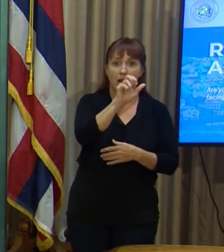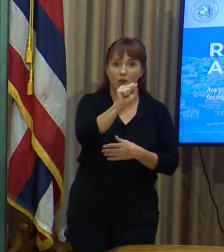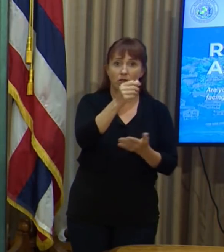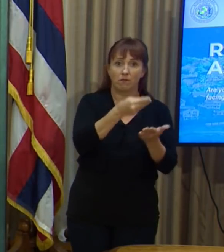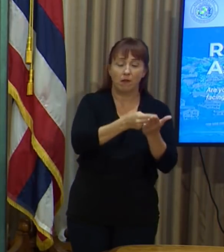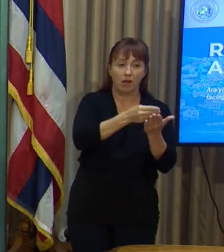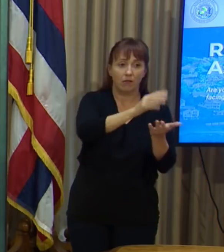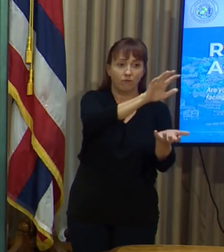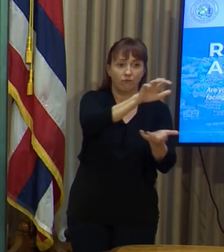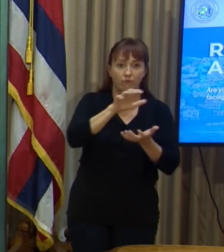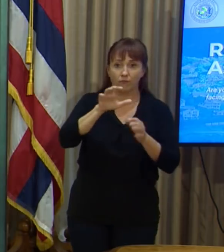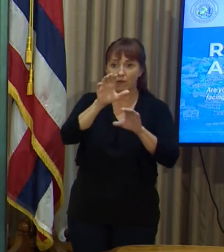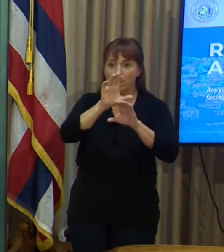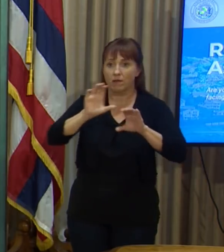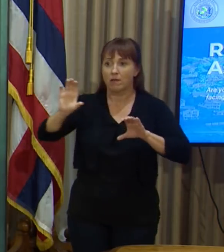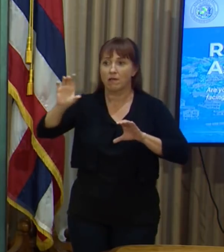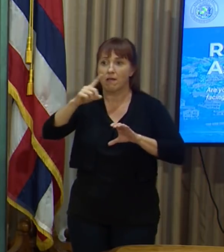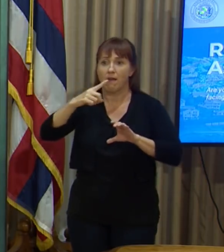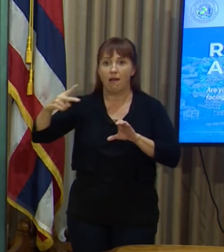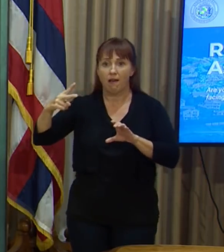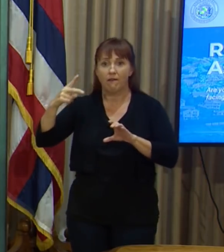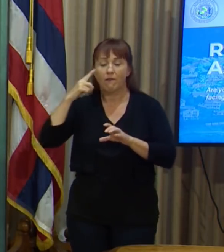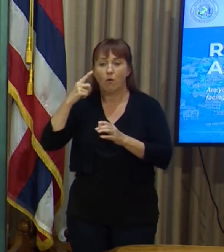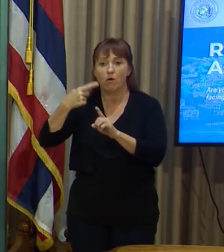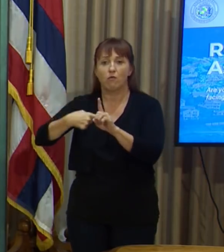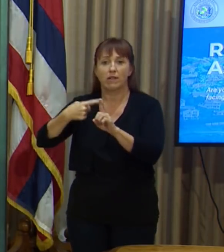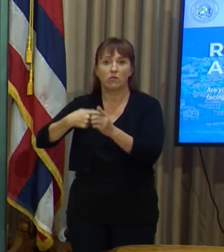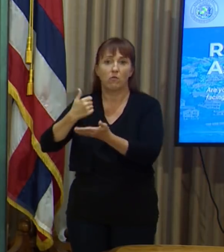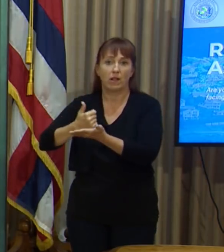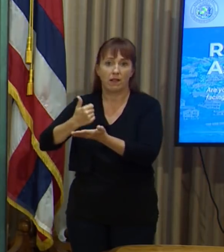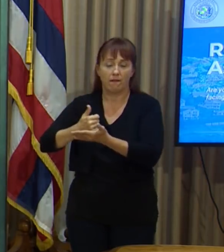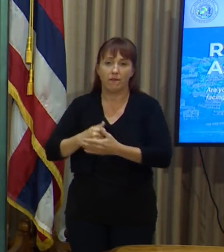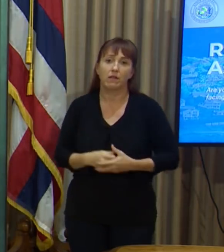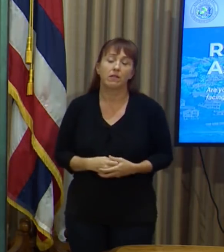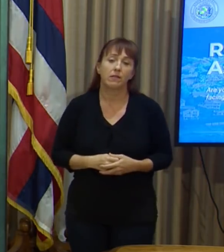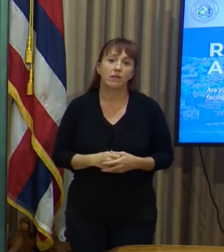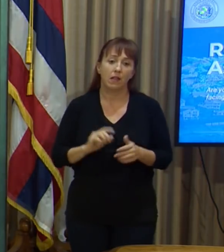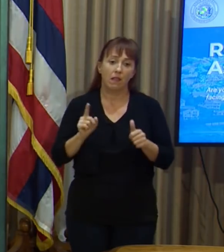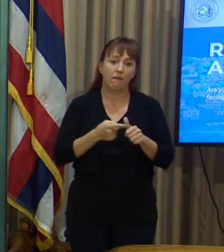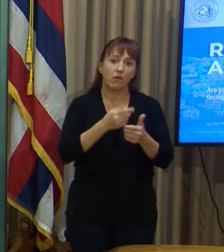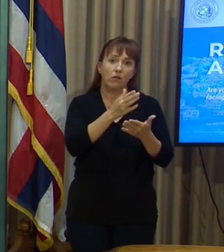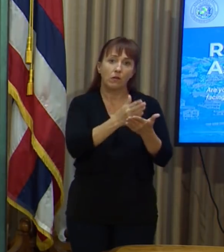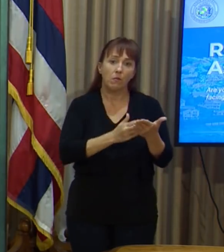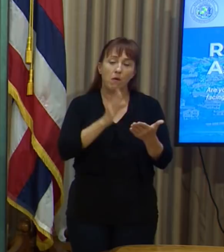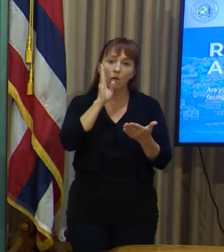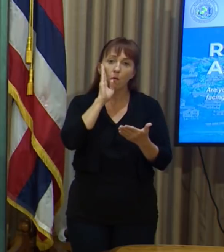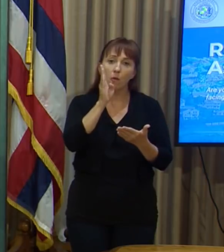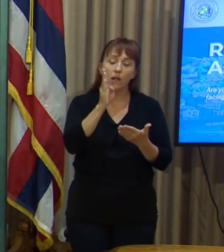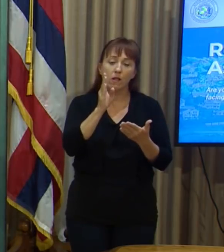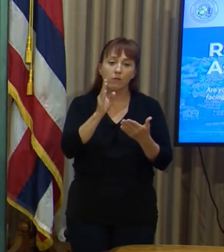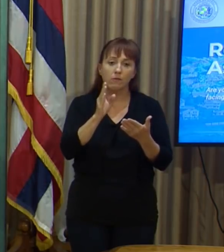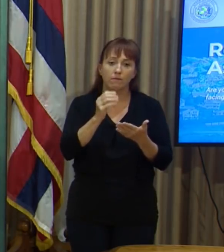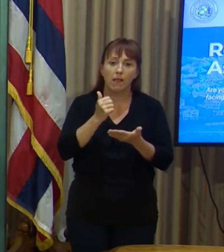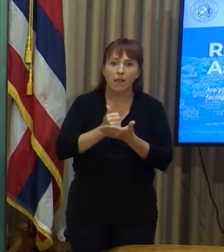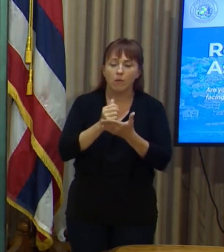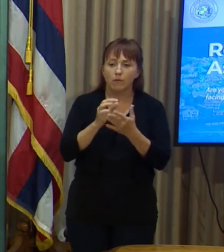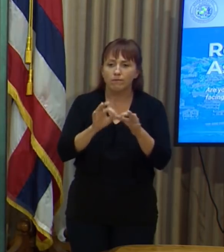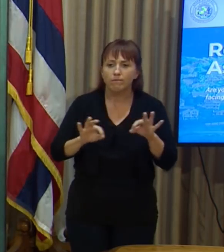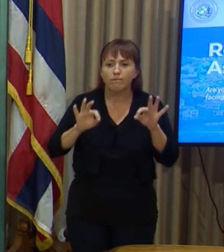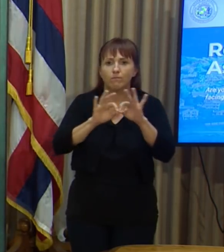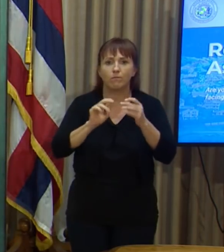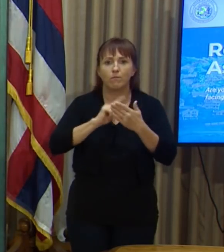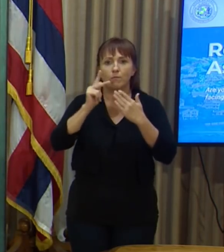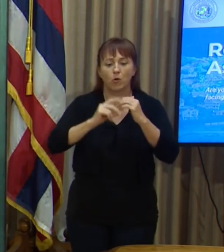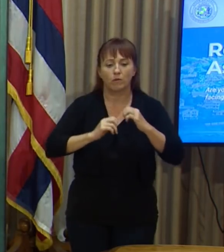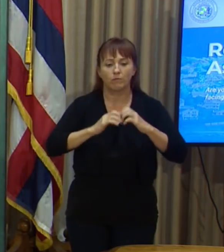appropriated for rental relief. This first phase will provide vital program to